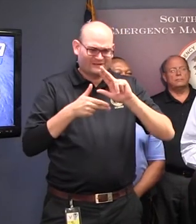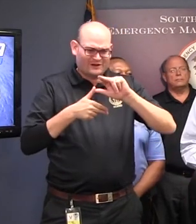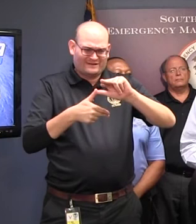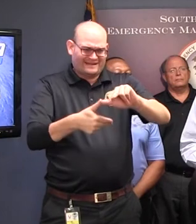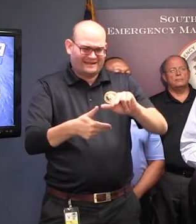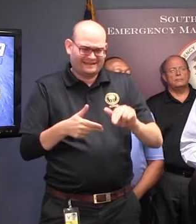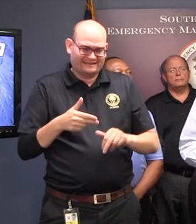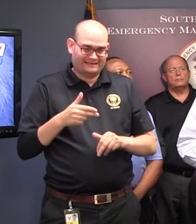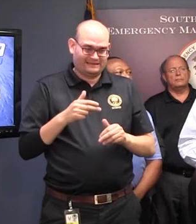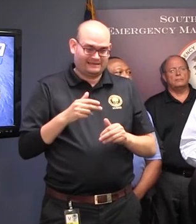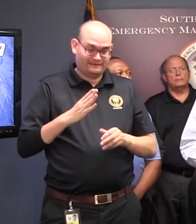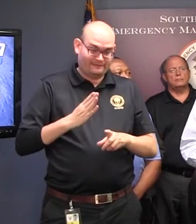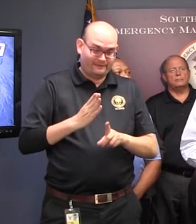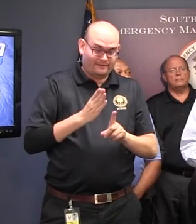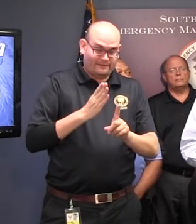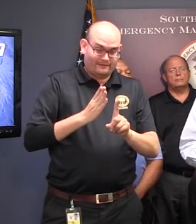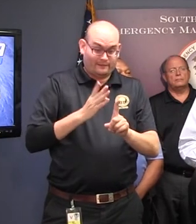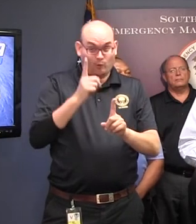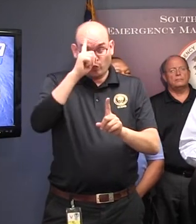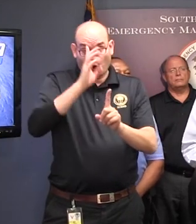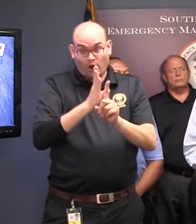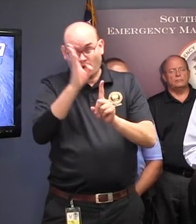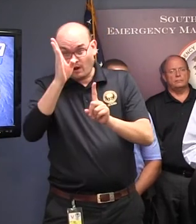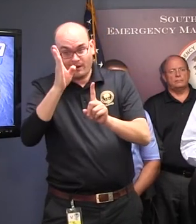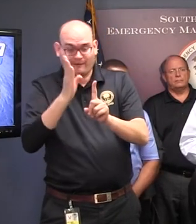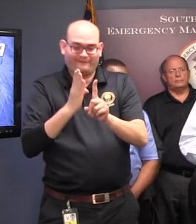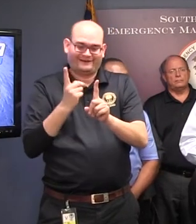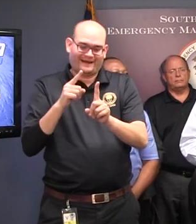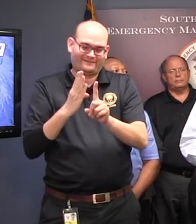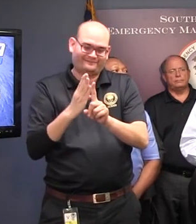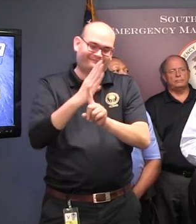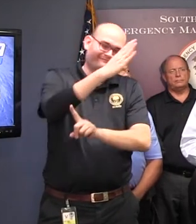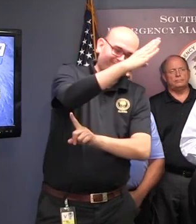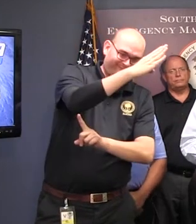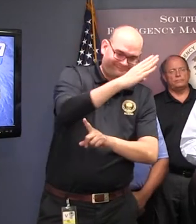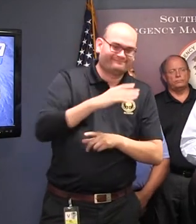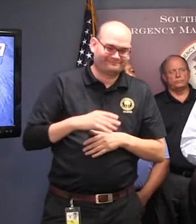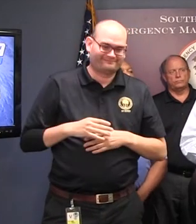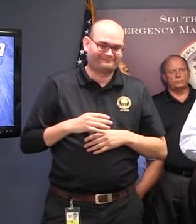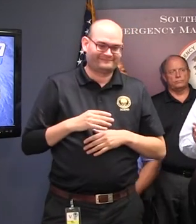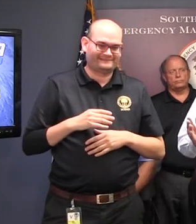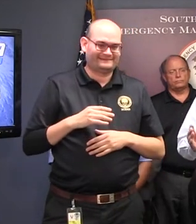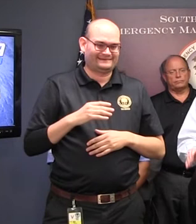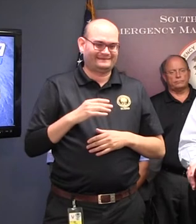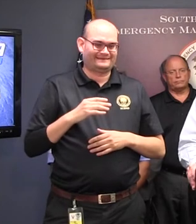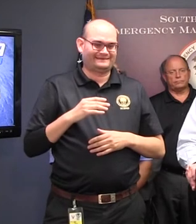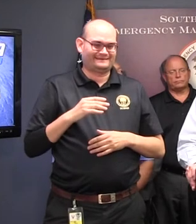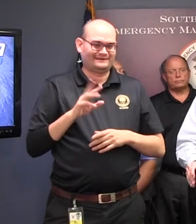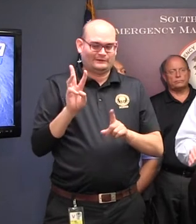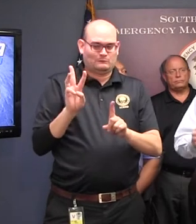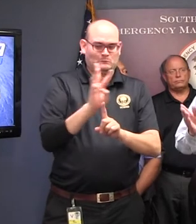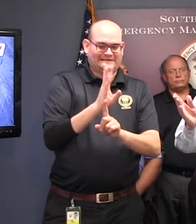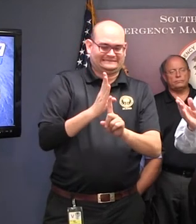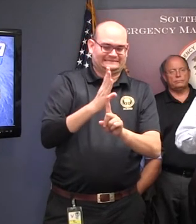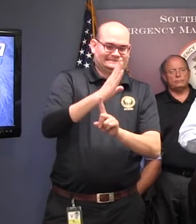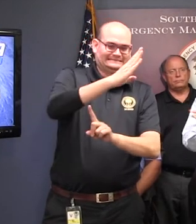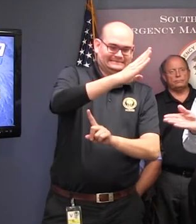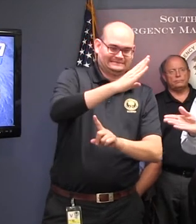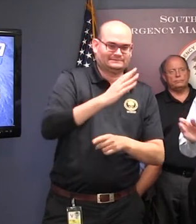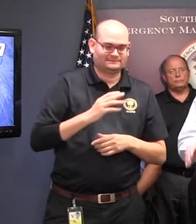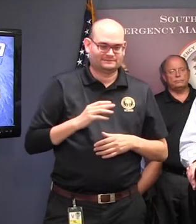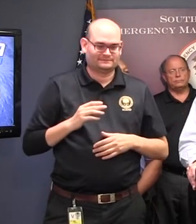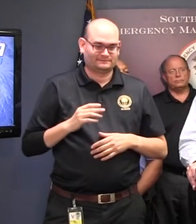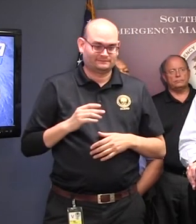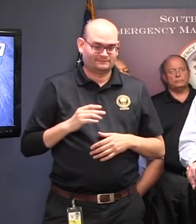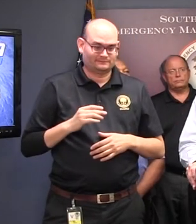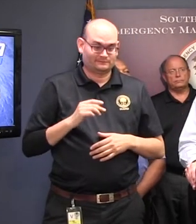on the trajectory that it is on now to be headed a little more to the west than we thought. But we could wake up in the morning. It